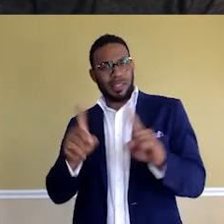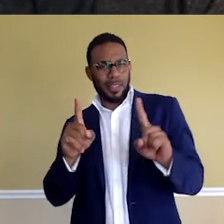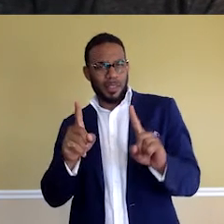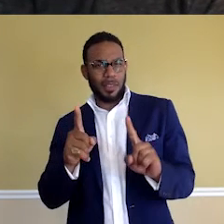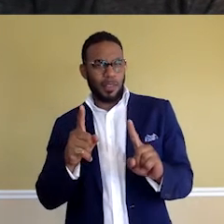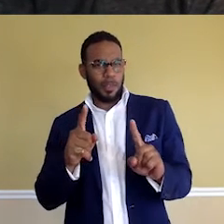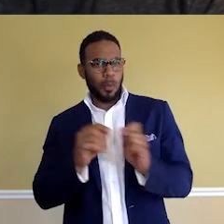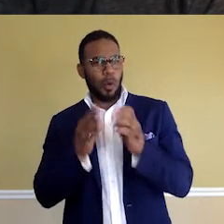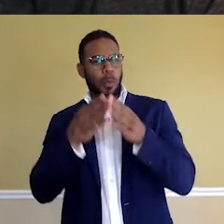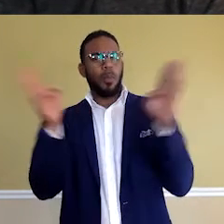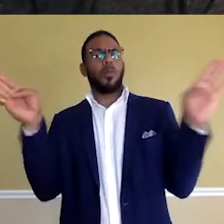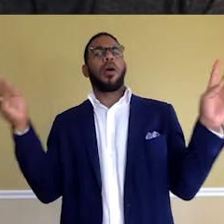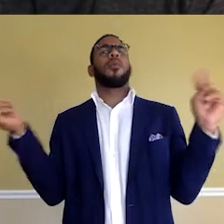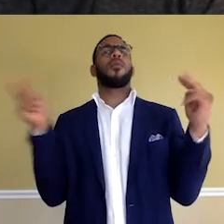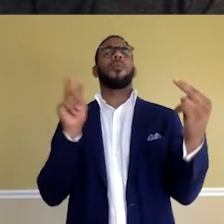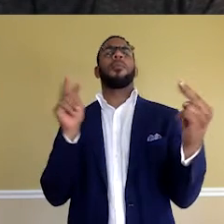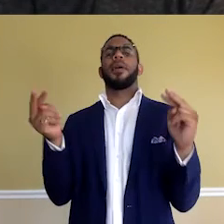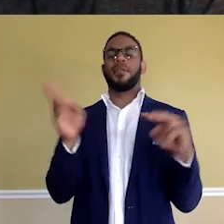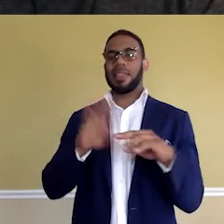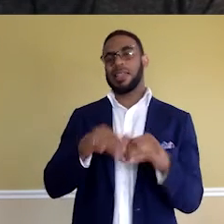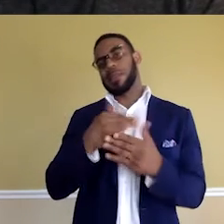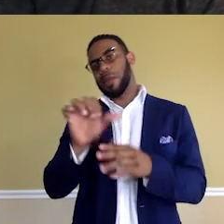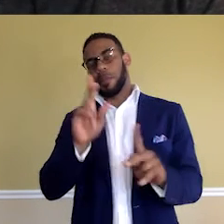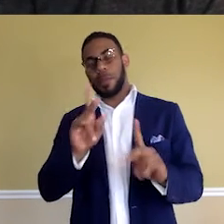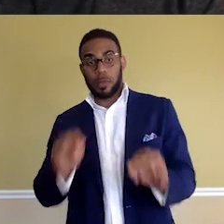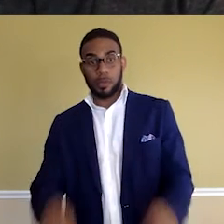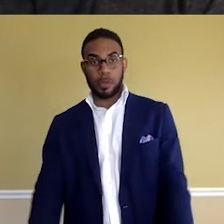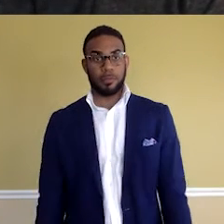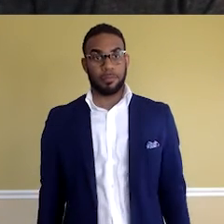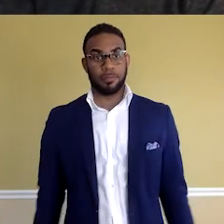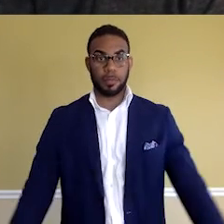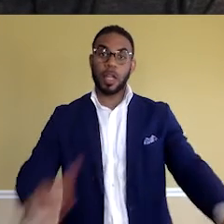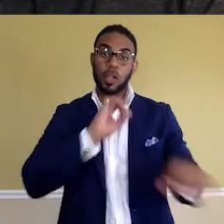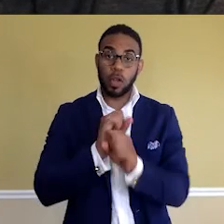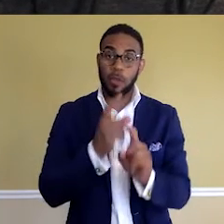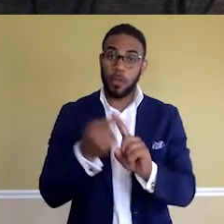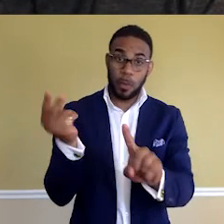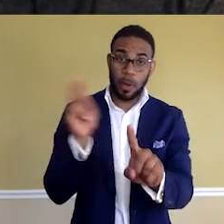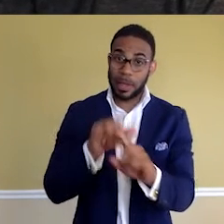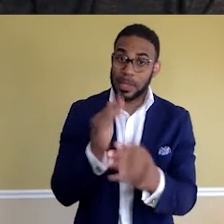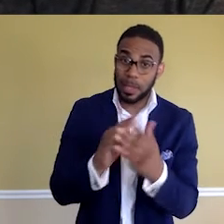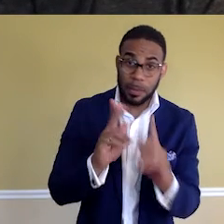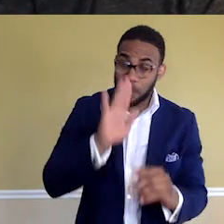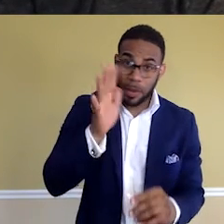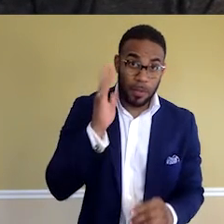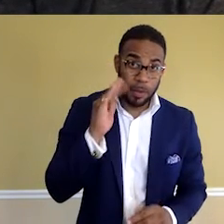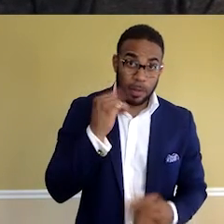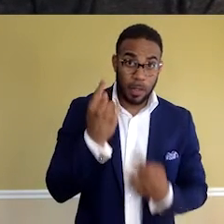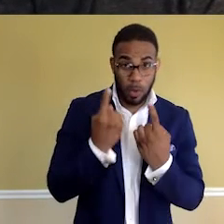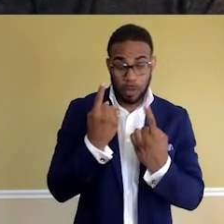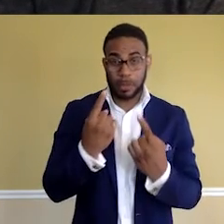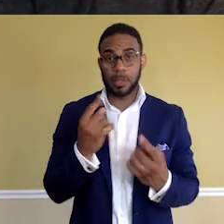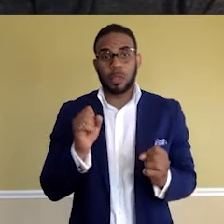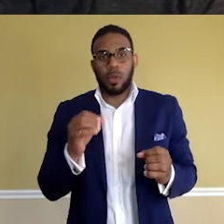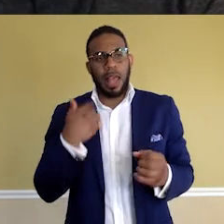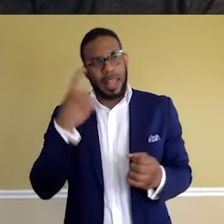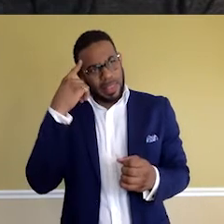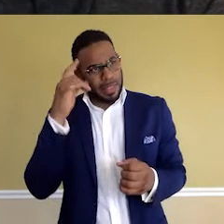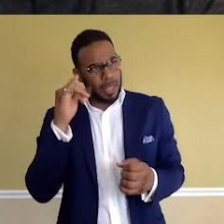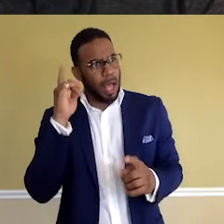much broader perspective than some people do. And certainly from a perspective that some people have never considered. And I think until we're